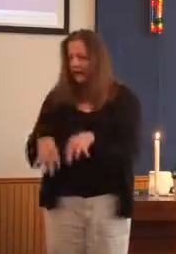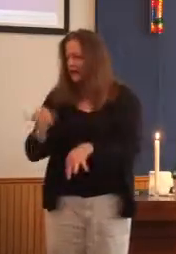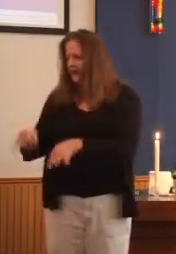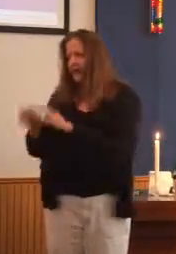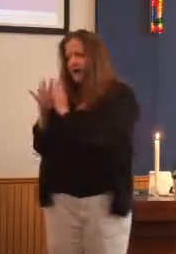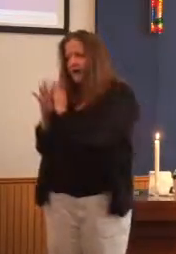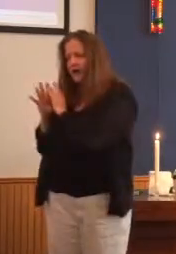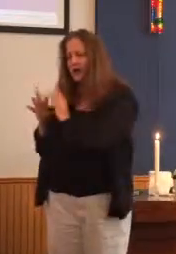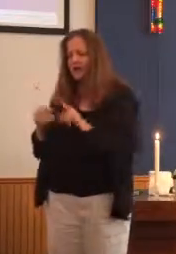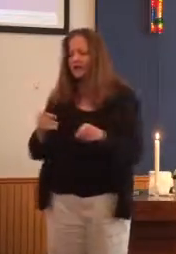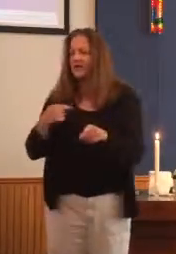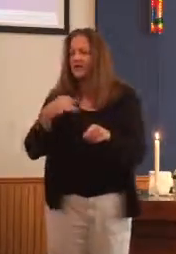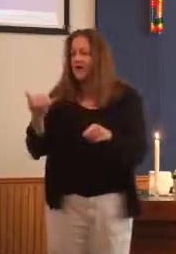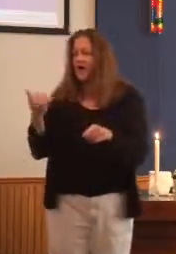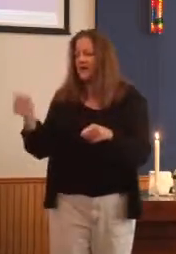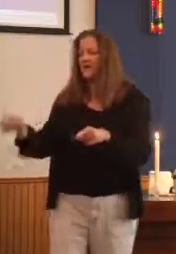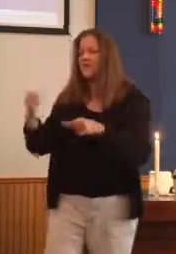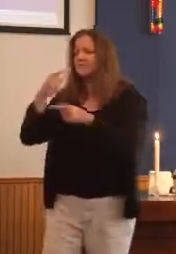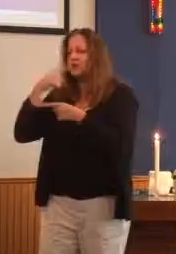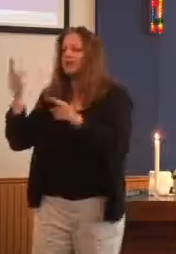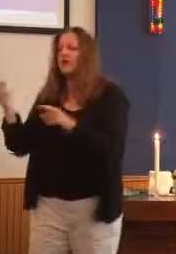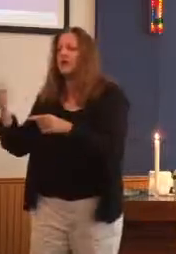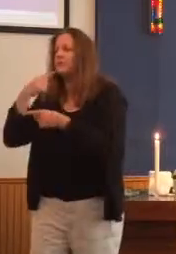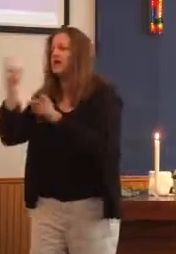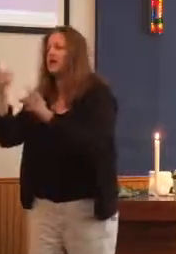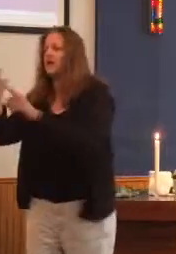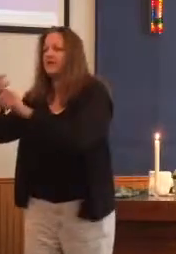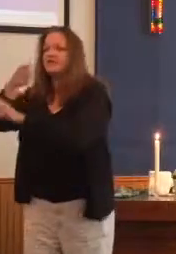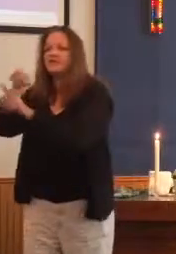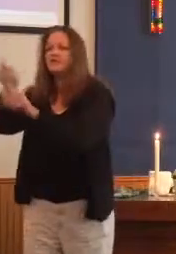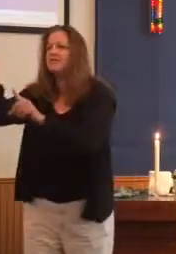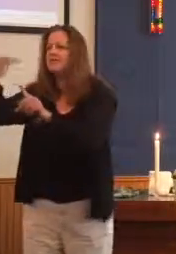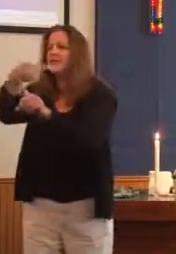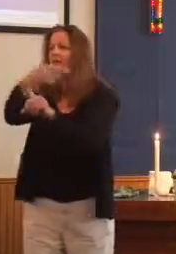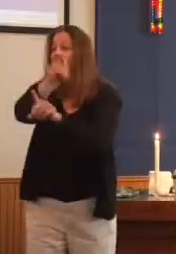because that person shared it in confidence who shared it in confidence who shared it in confidence, right?